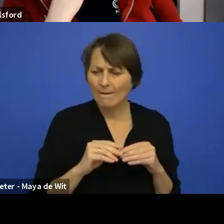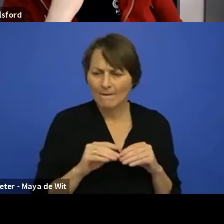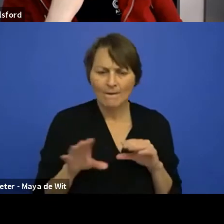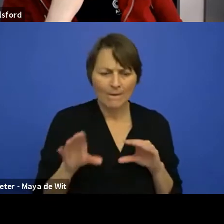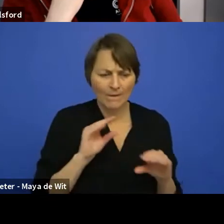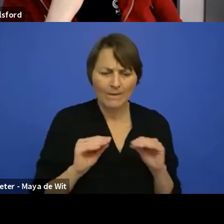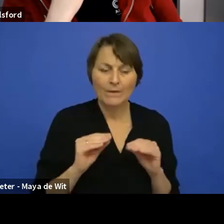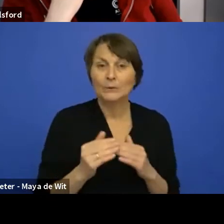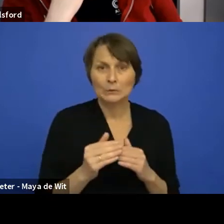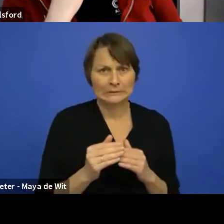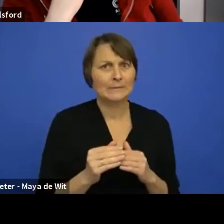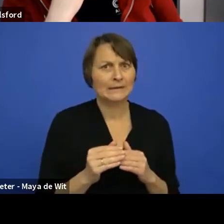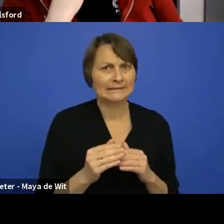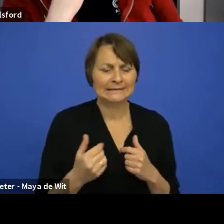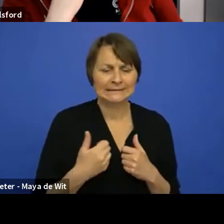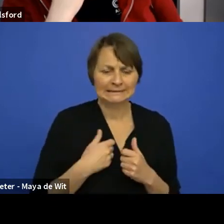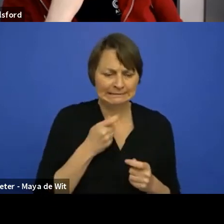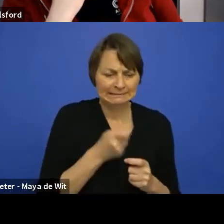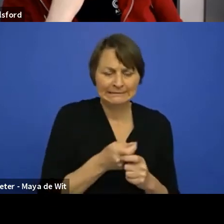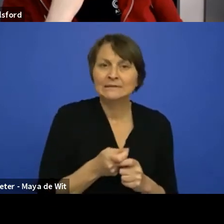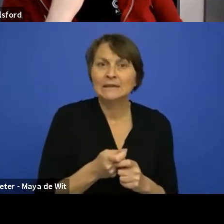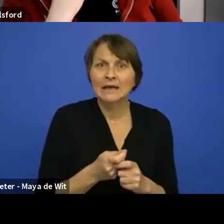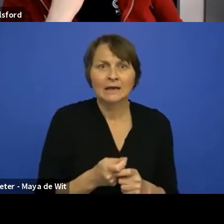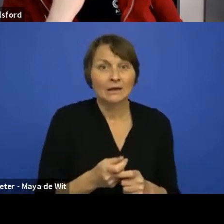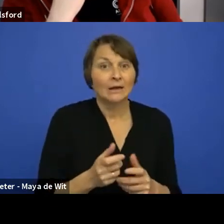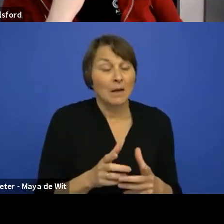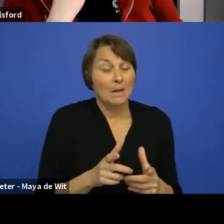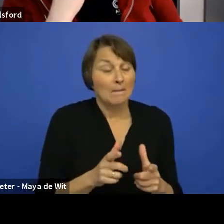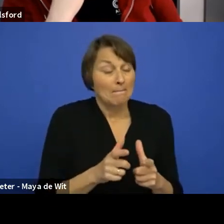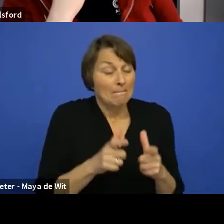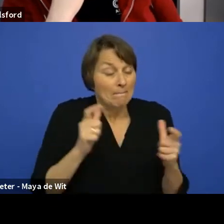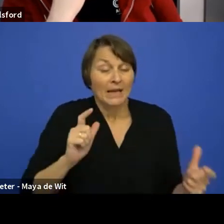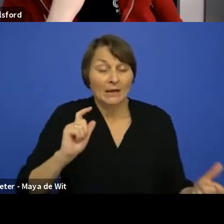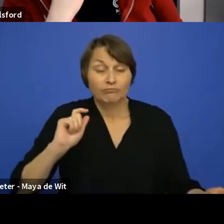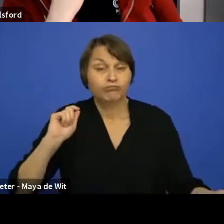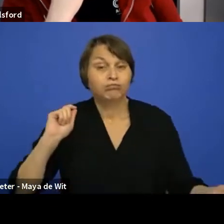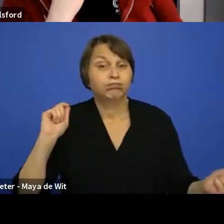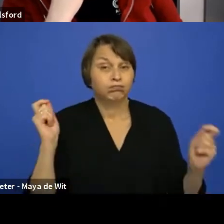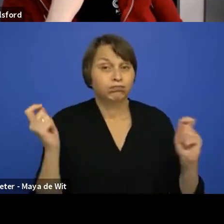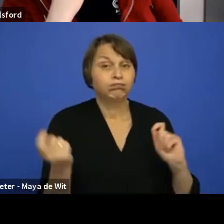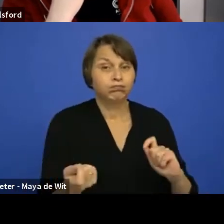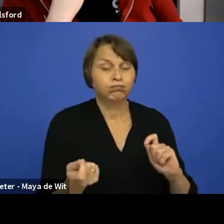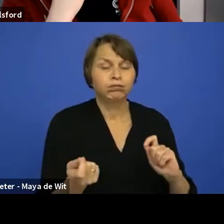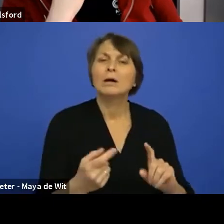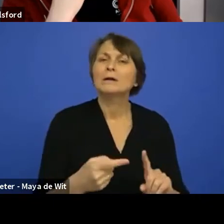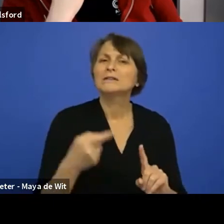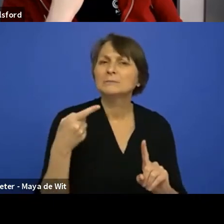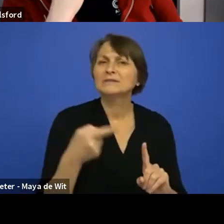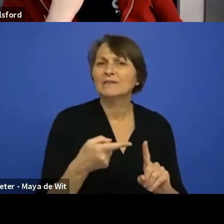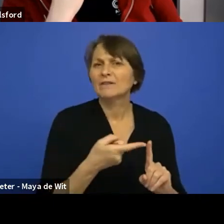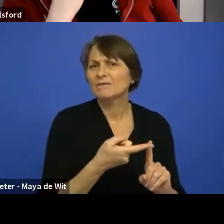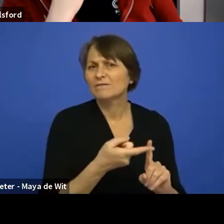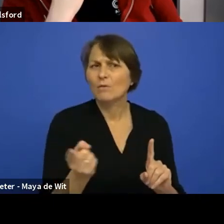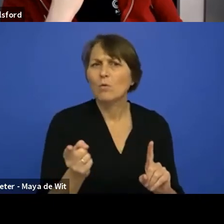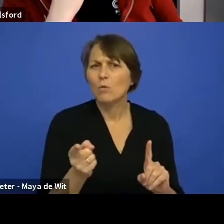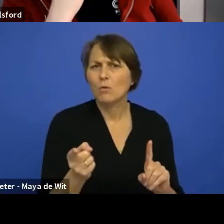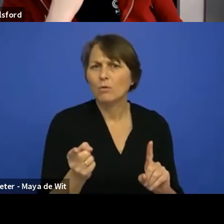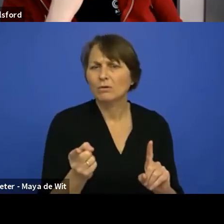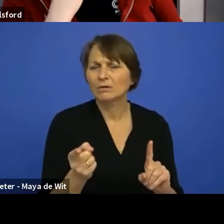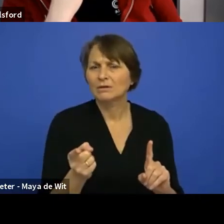thing that that's no secret. It is going to be a big change, especially for, uh, for all the brails for out, for us out there that has, you know, big,